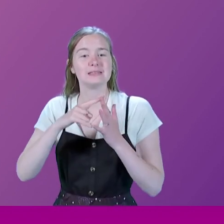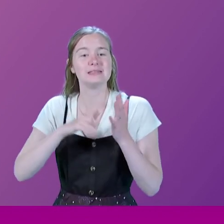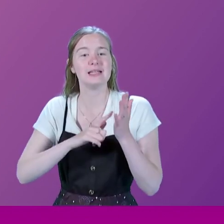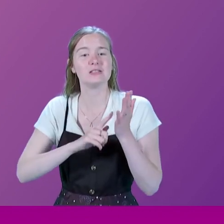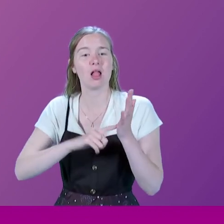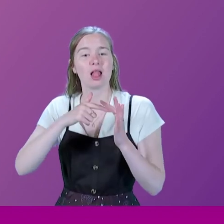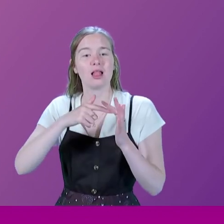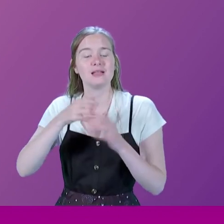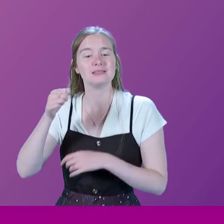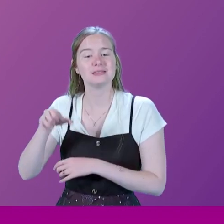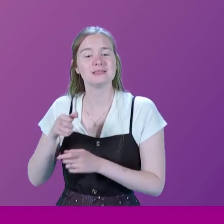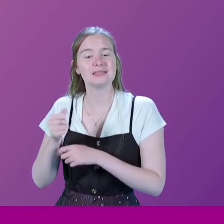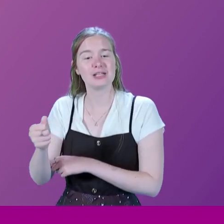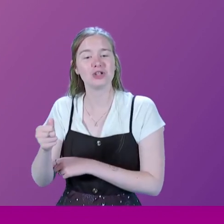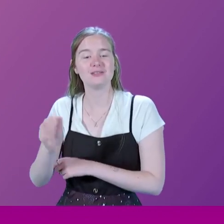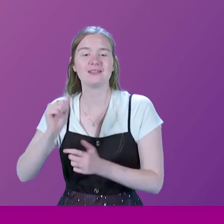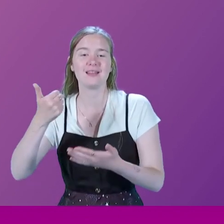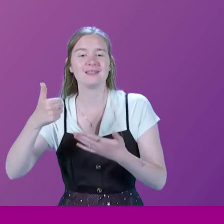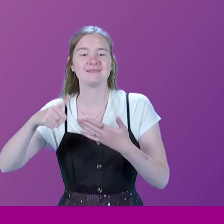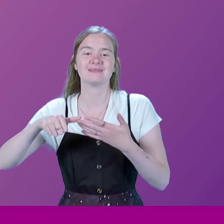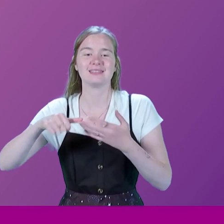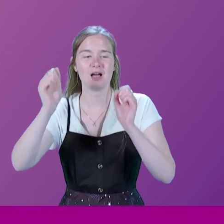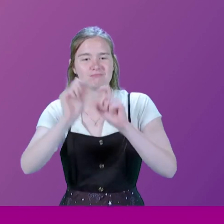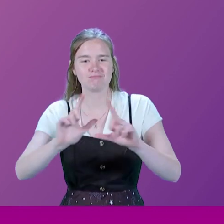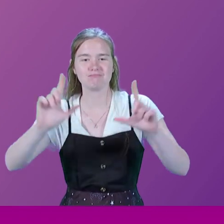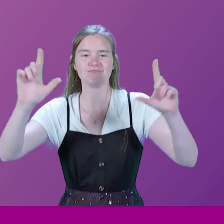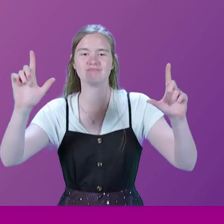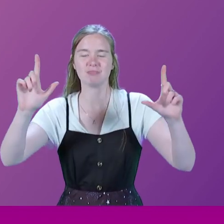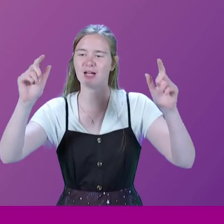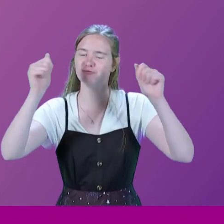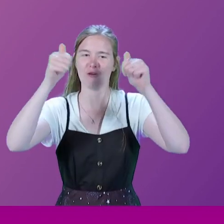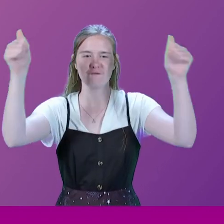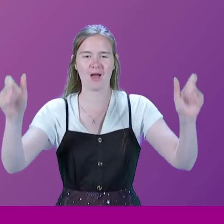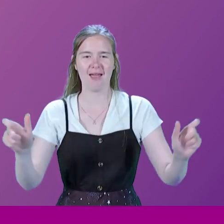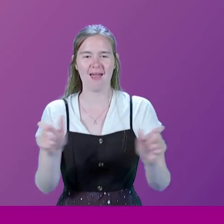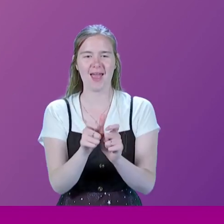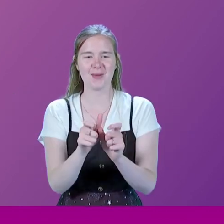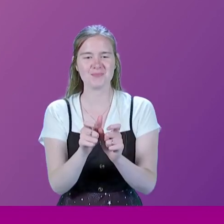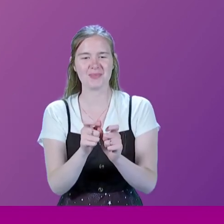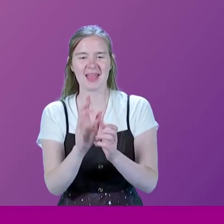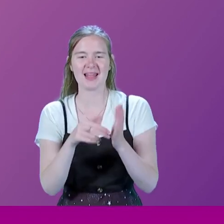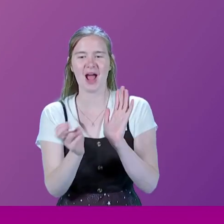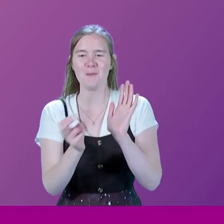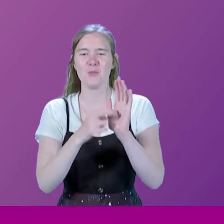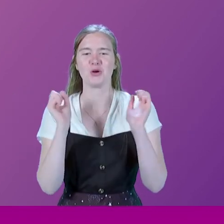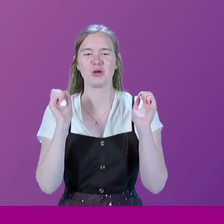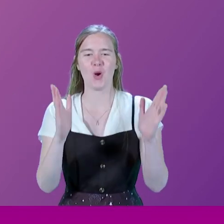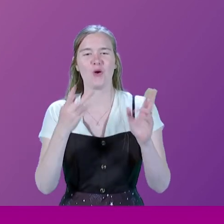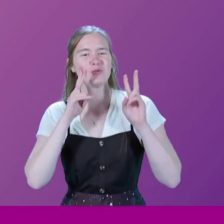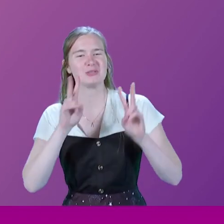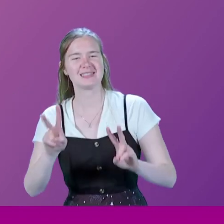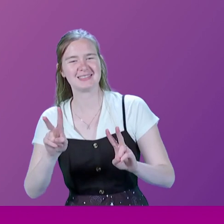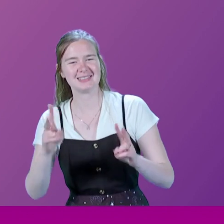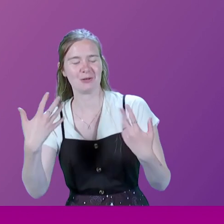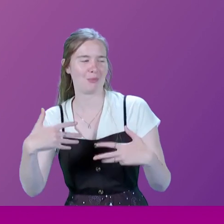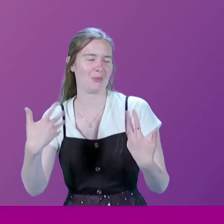should know that the letter reprieving the line is enlarged and framed and hanging in the booking hall for you all to see.